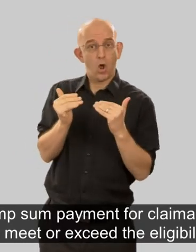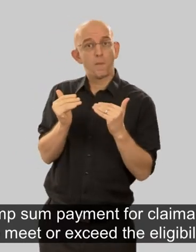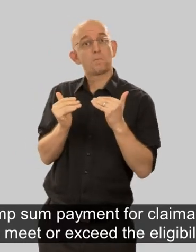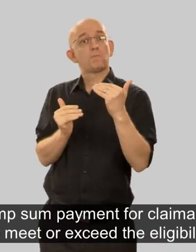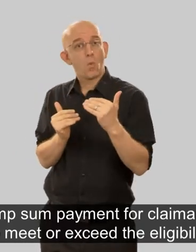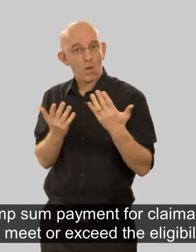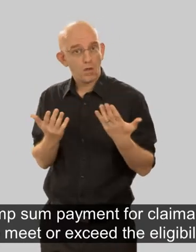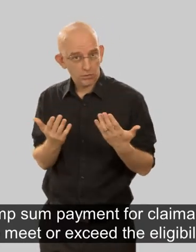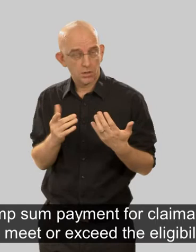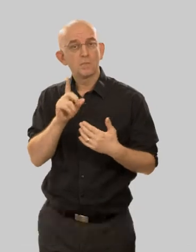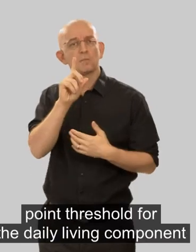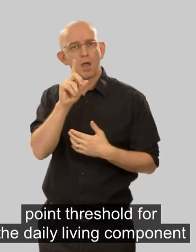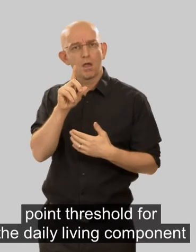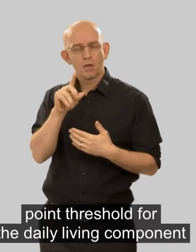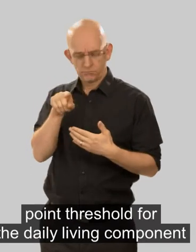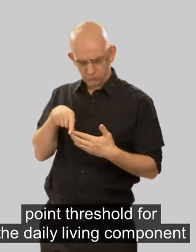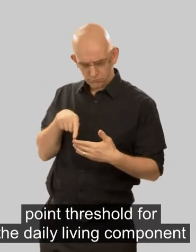for the daily living component